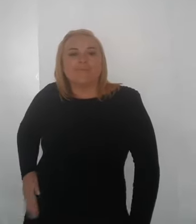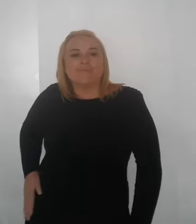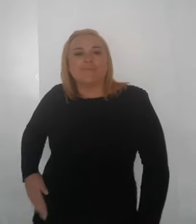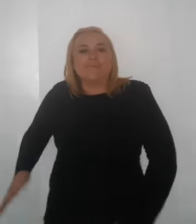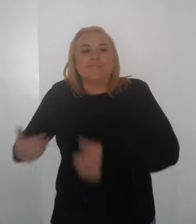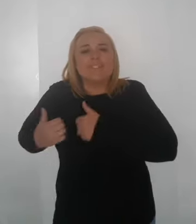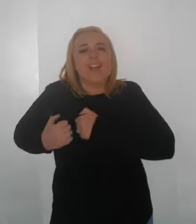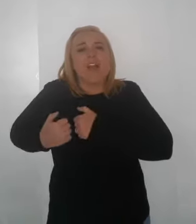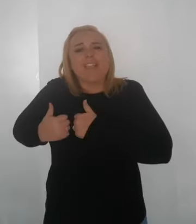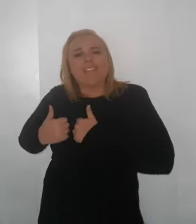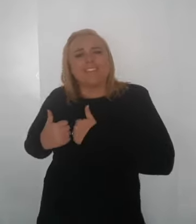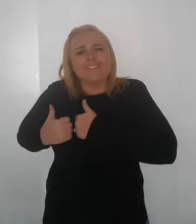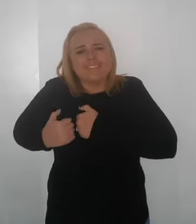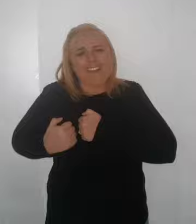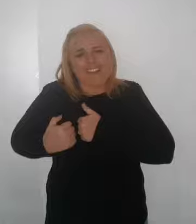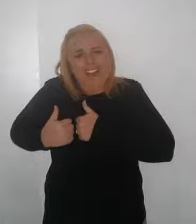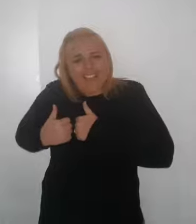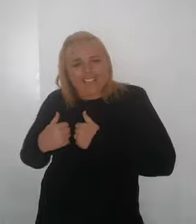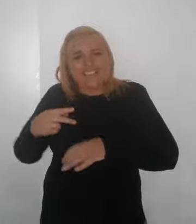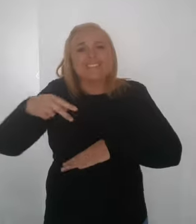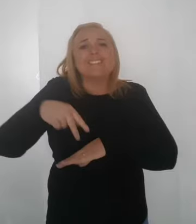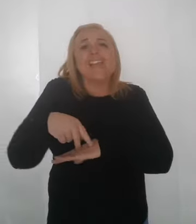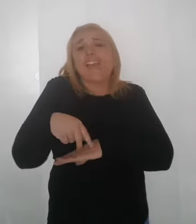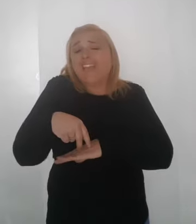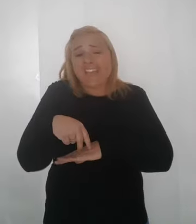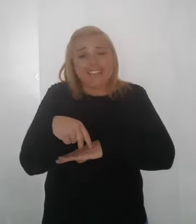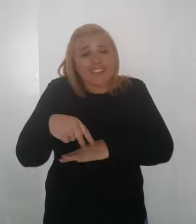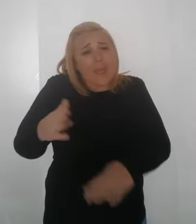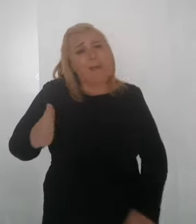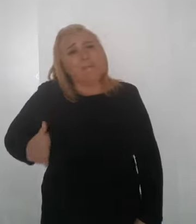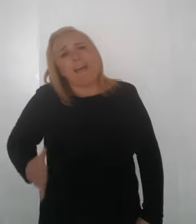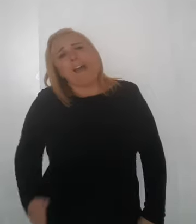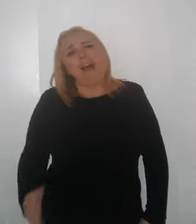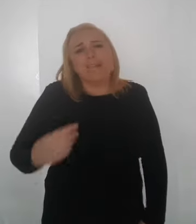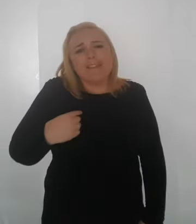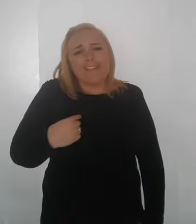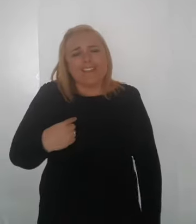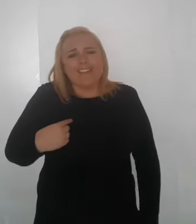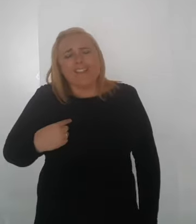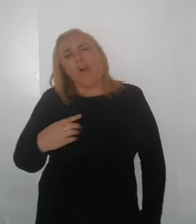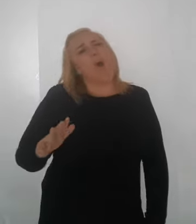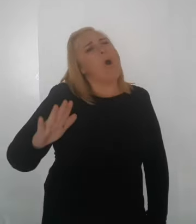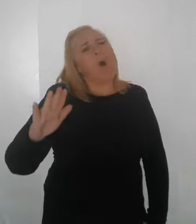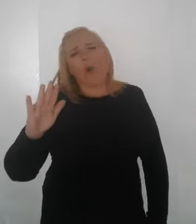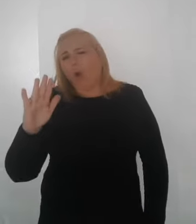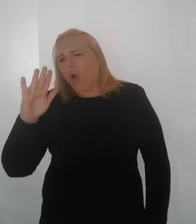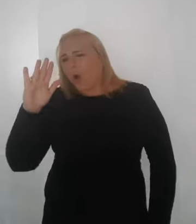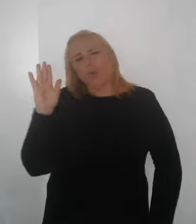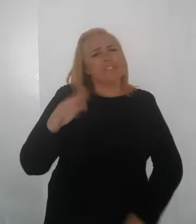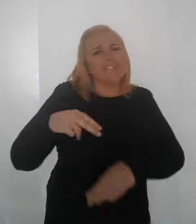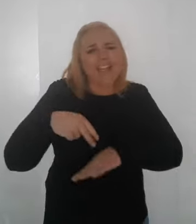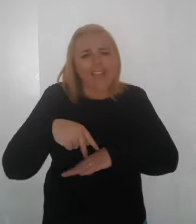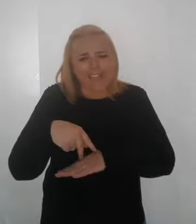Darling, darling, stand by me Oh, stand